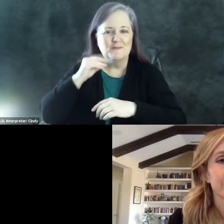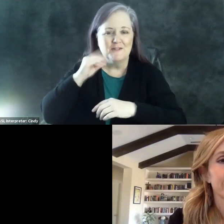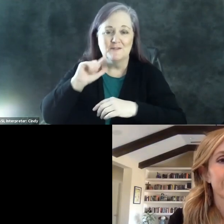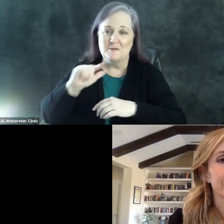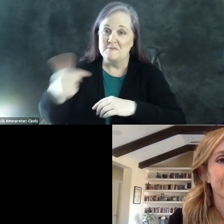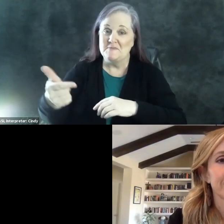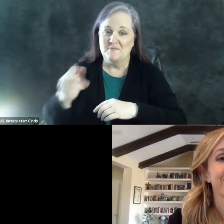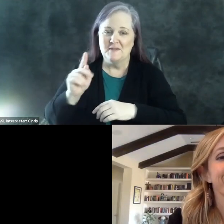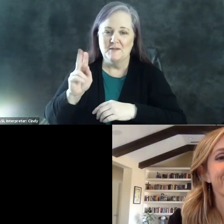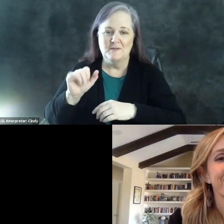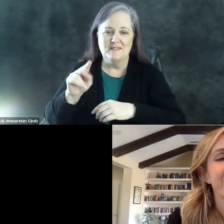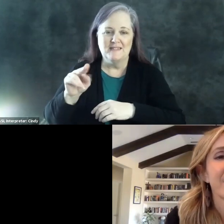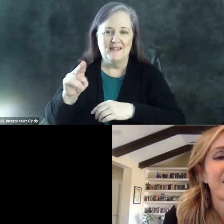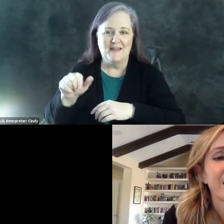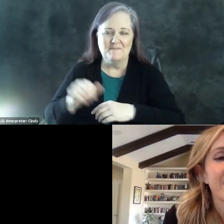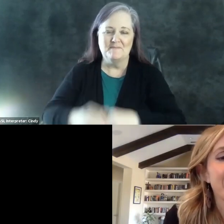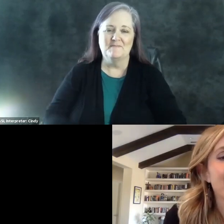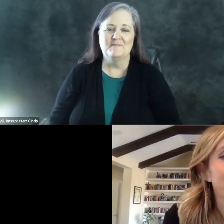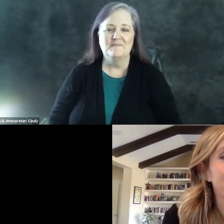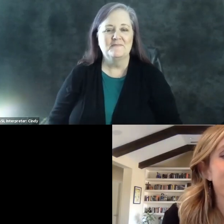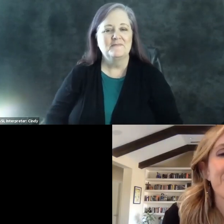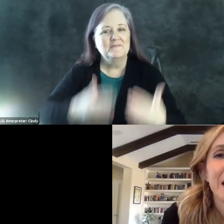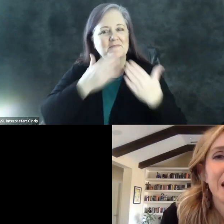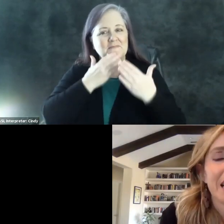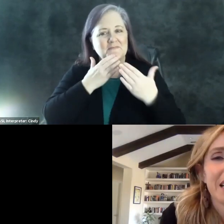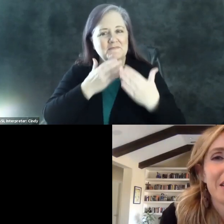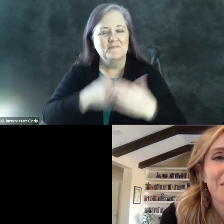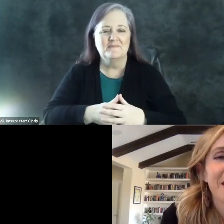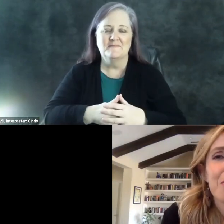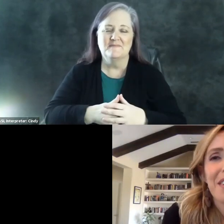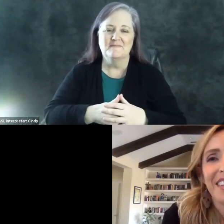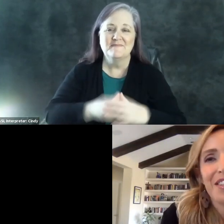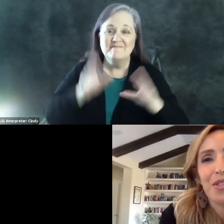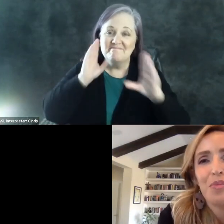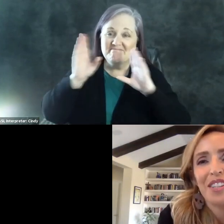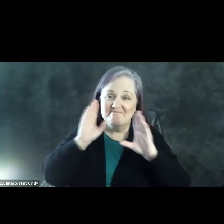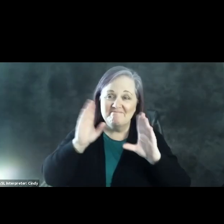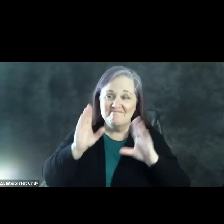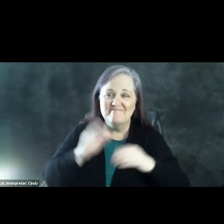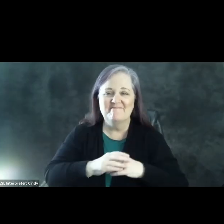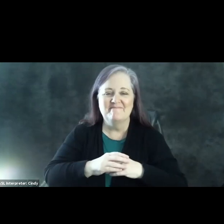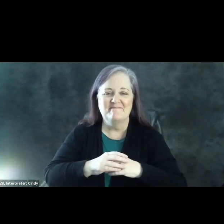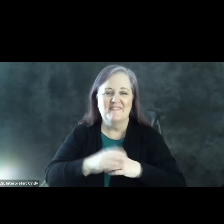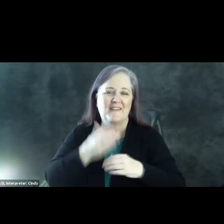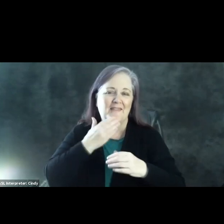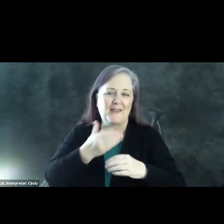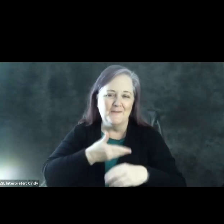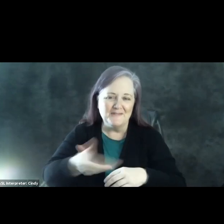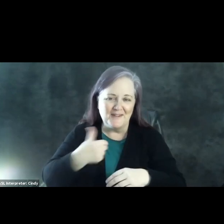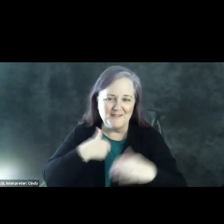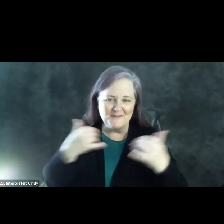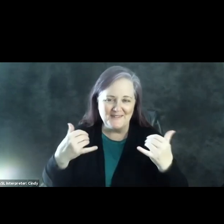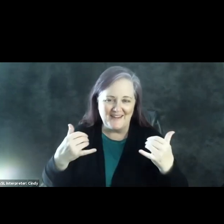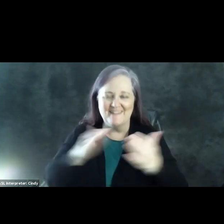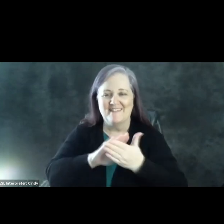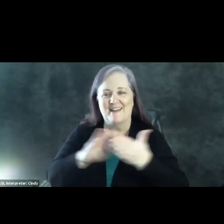I'll turn it over to Cristina. Thank you, Kim. Hi, everyone. Thank you so much for having me here today. It's really